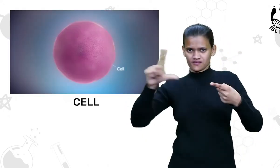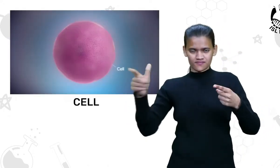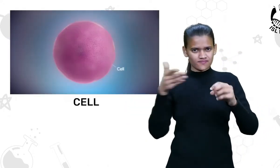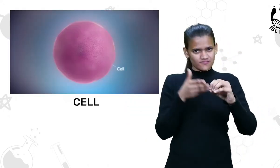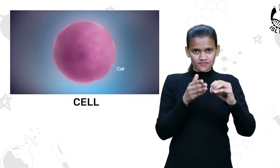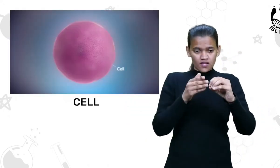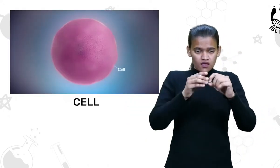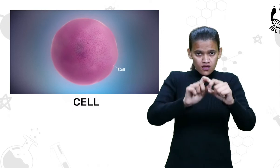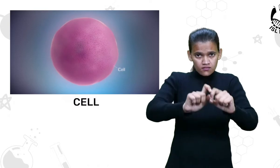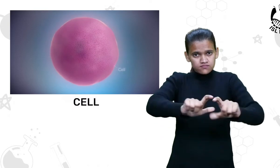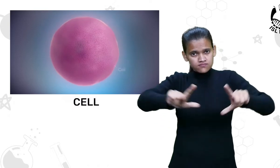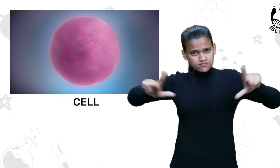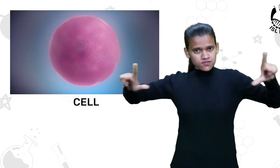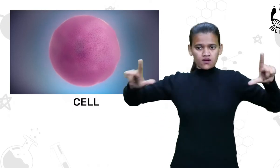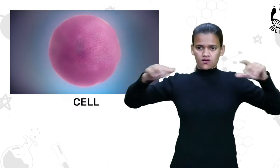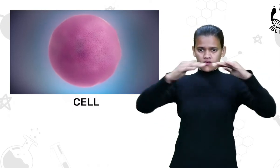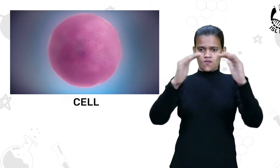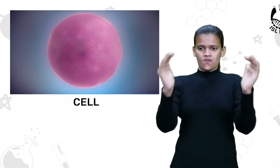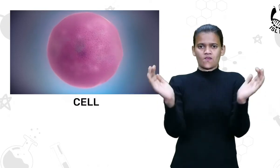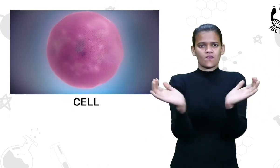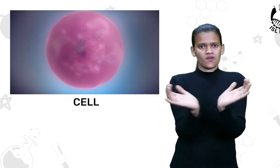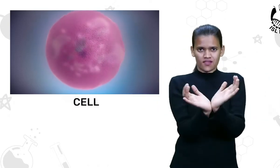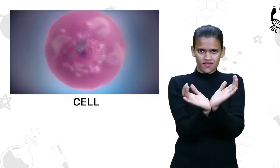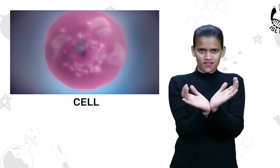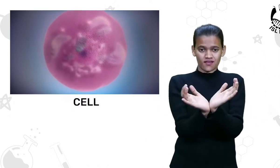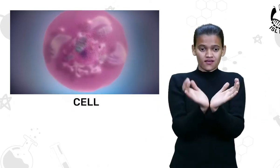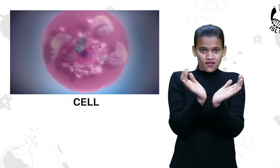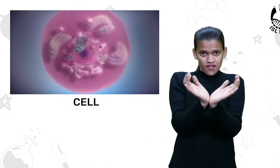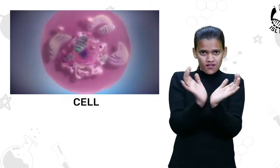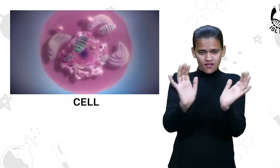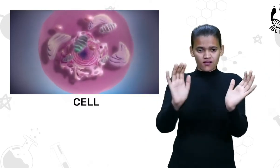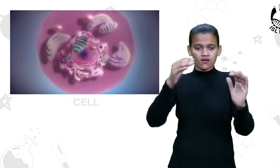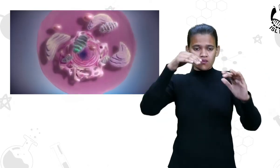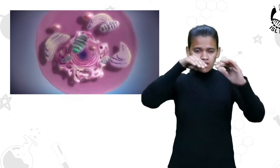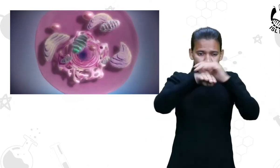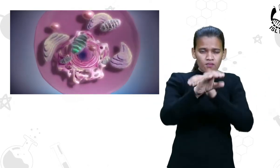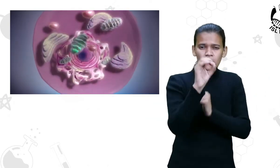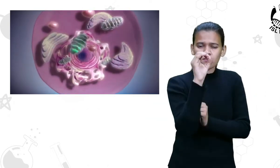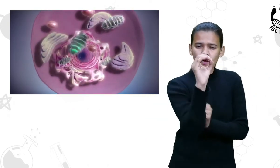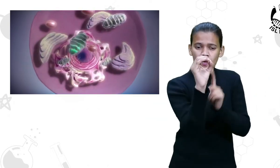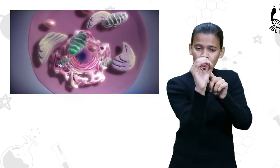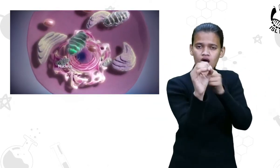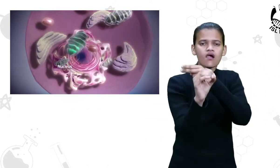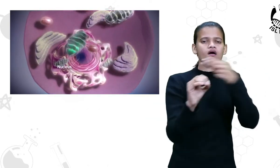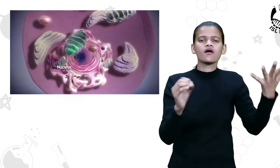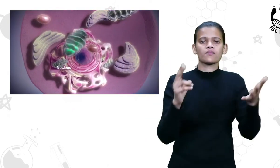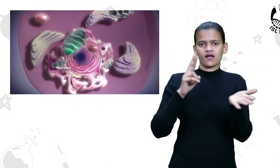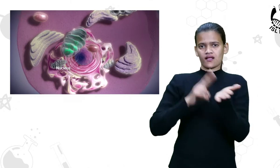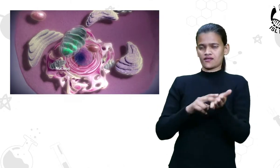There is a structure called the nucleus